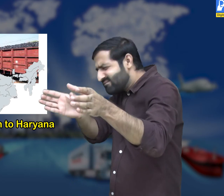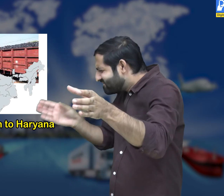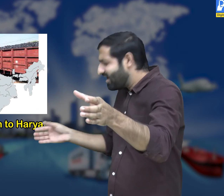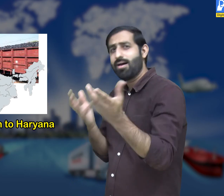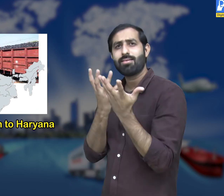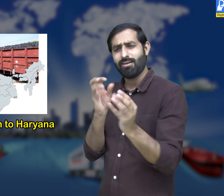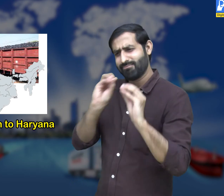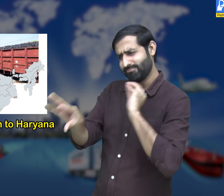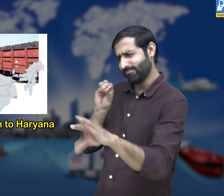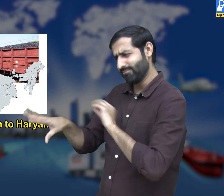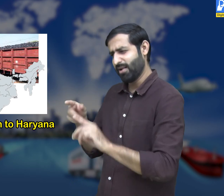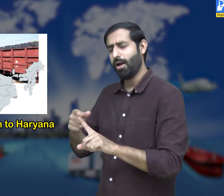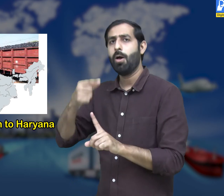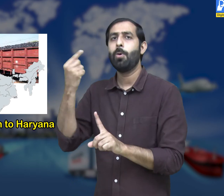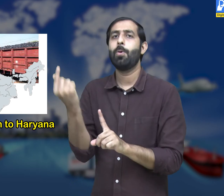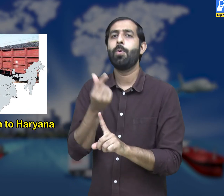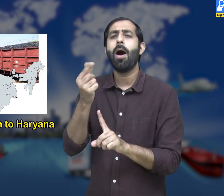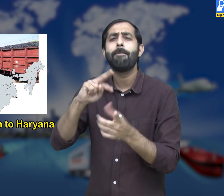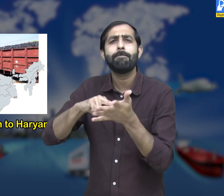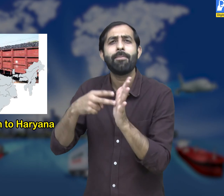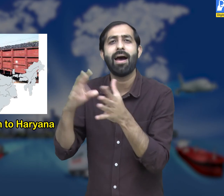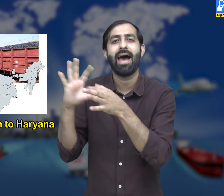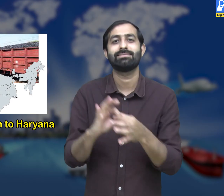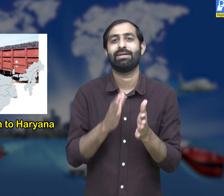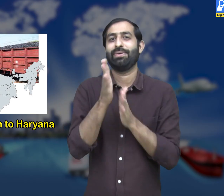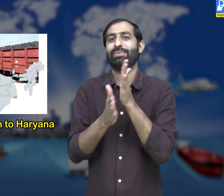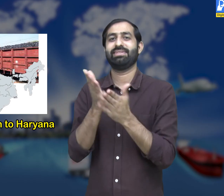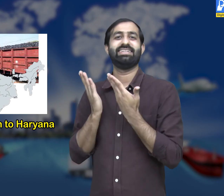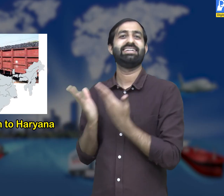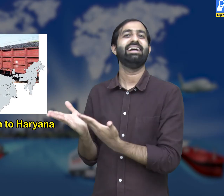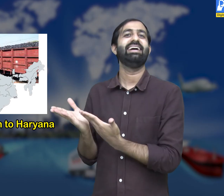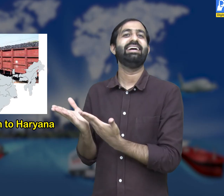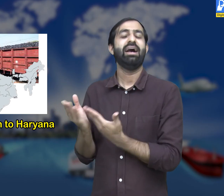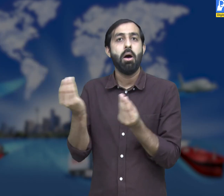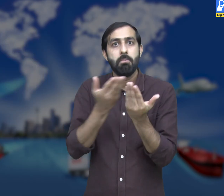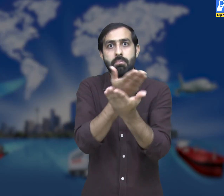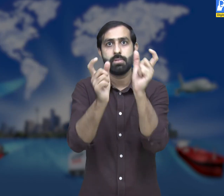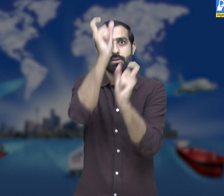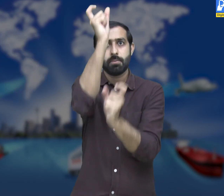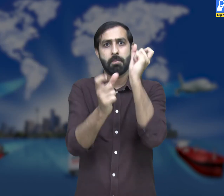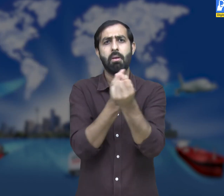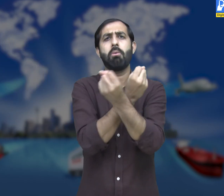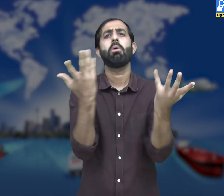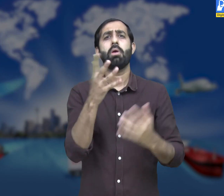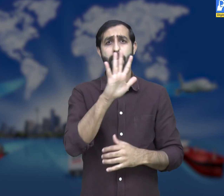and they have many cars attached to it. They of